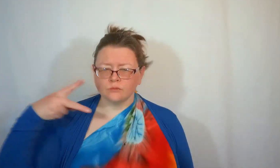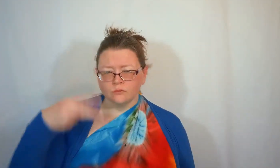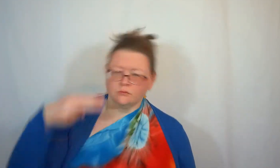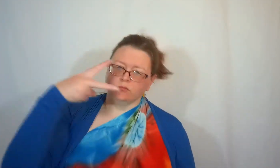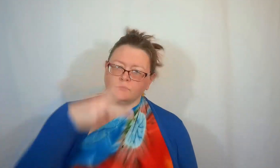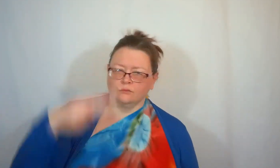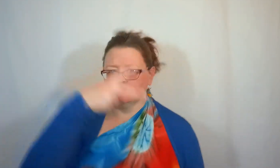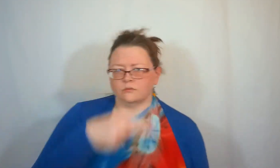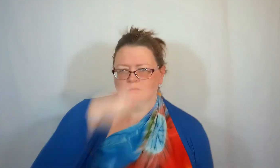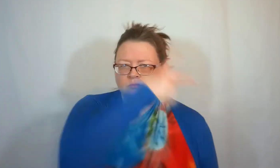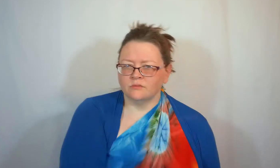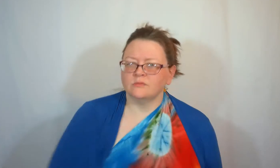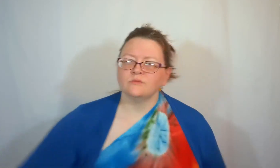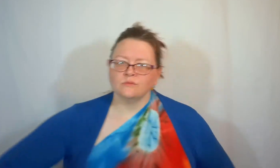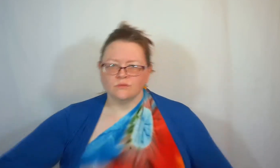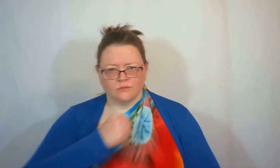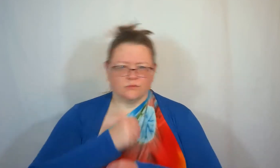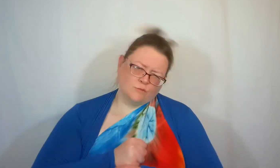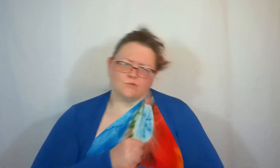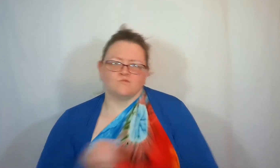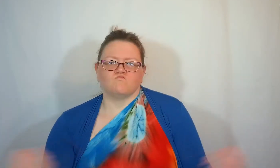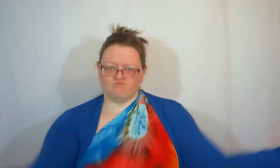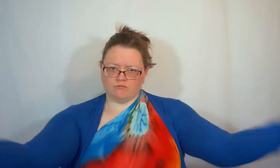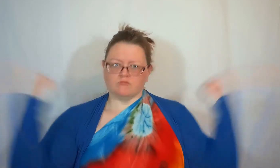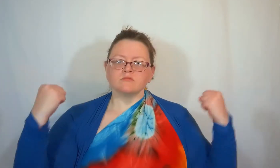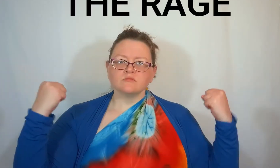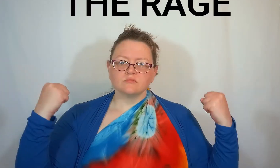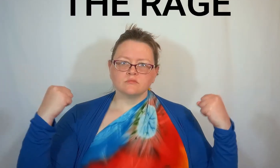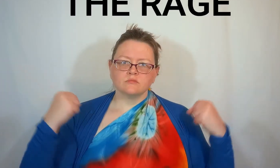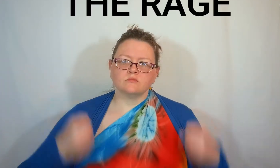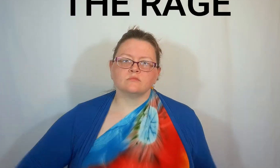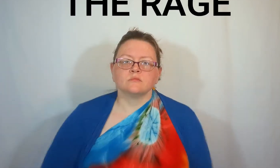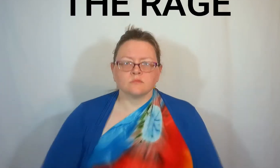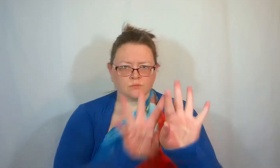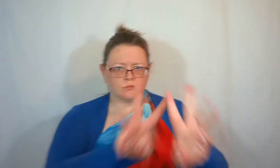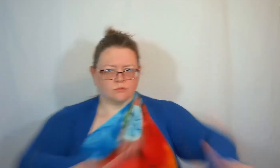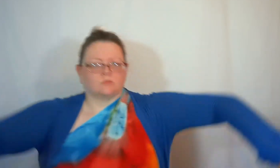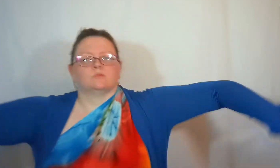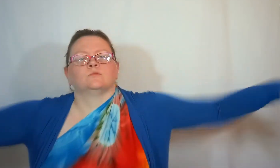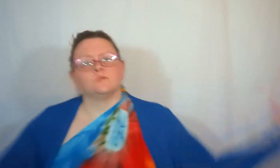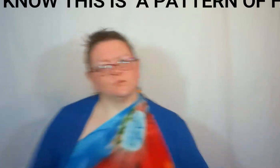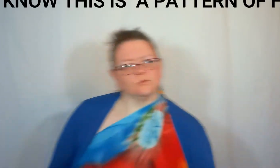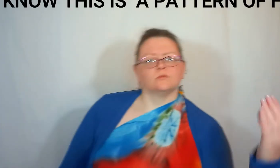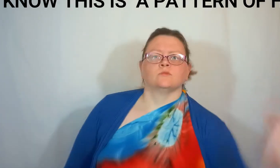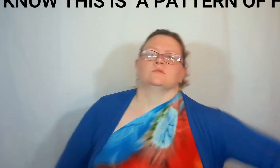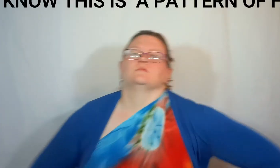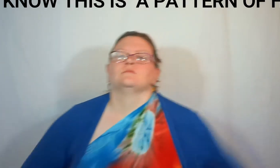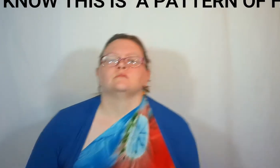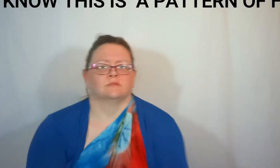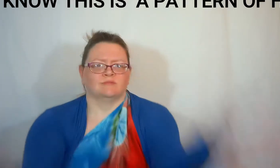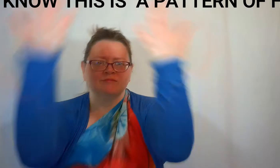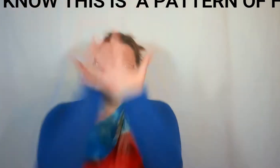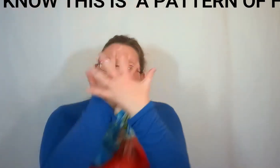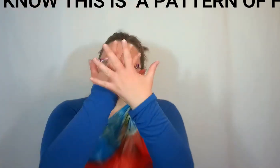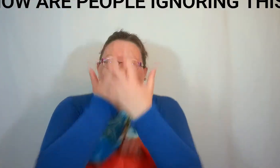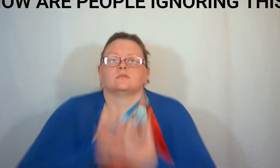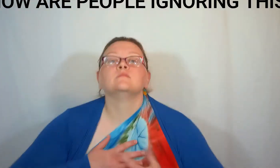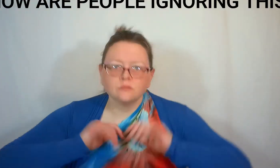cut yourself loose and use that rage I wish someone would have told me that this darkness comes and